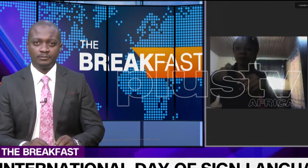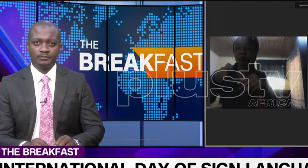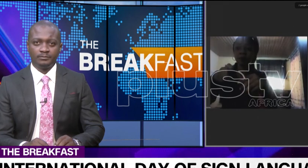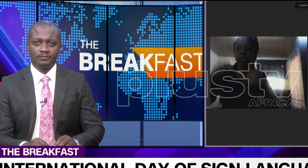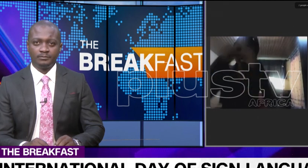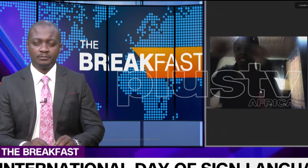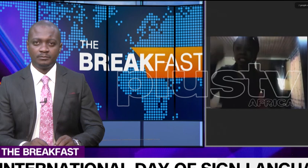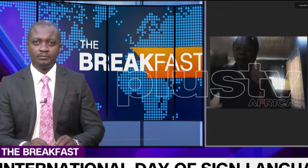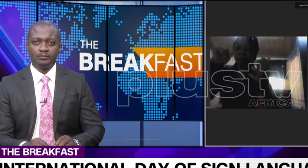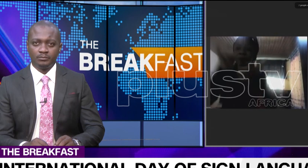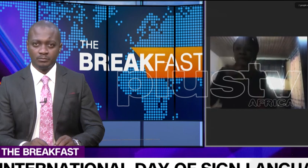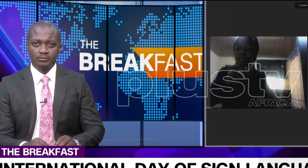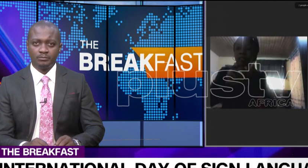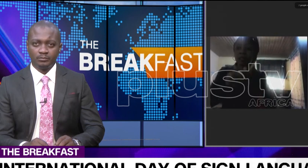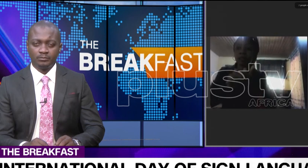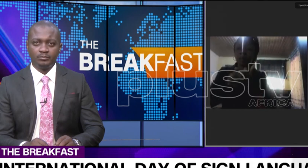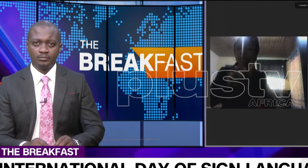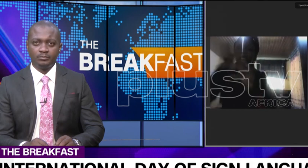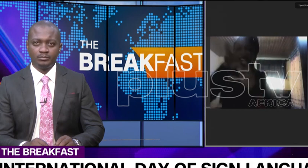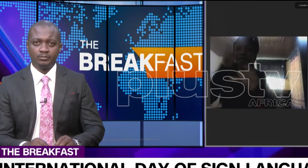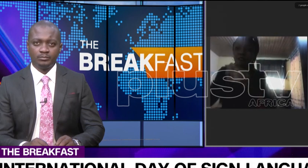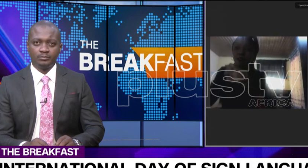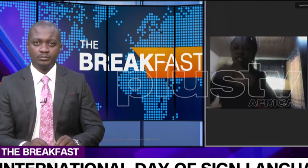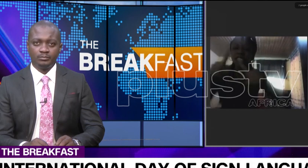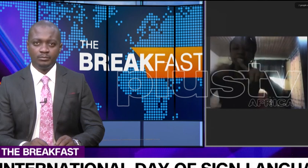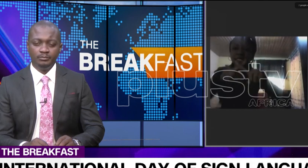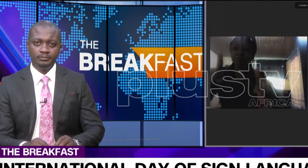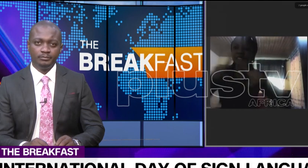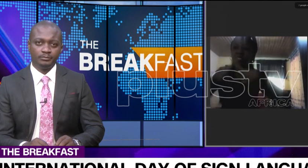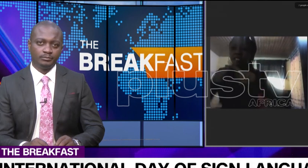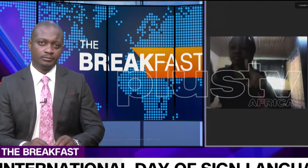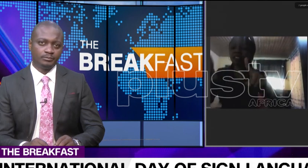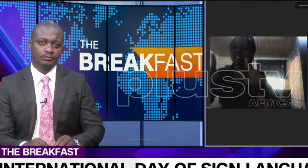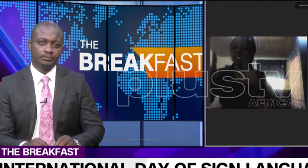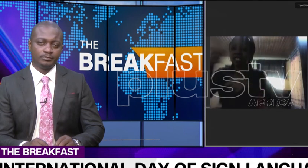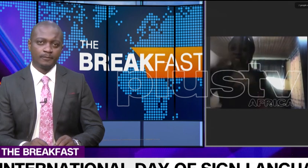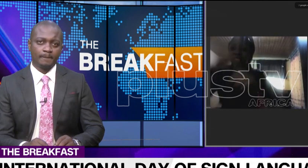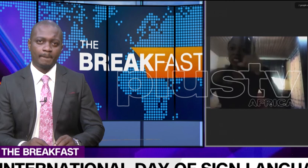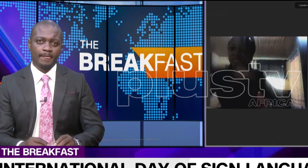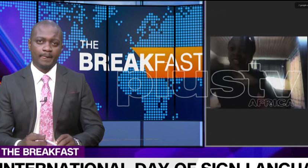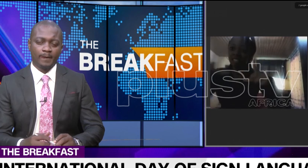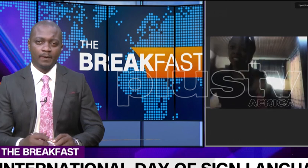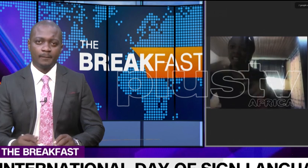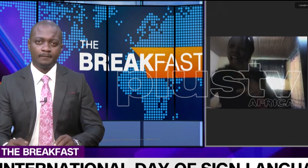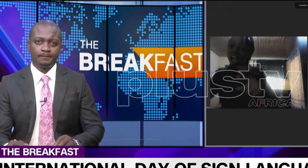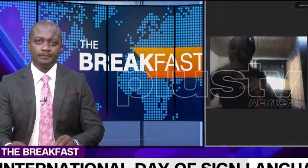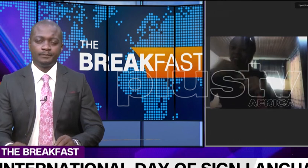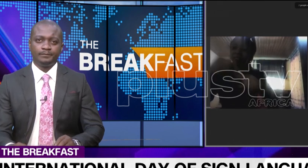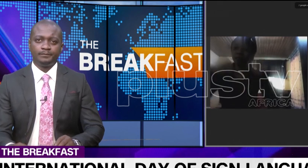as well as an established structure of sign language that can be referenced in the